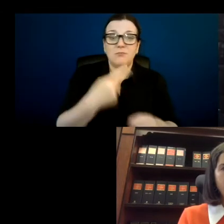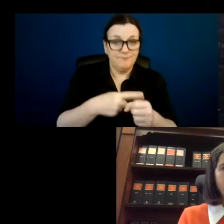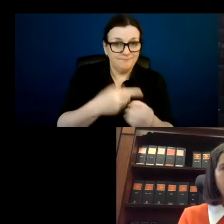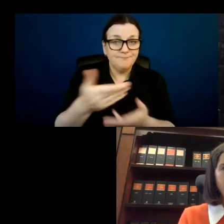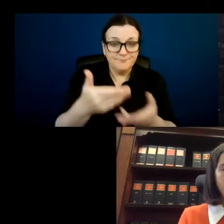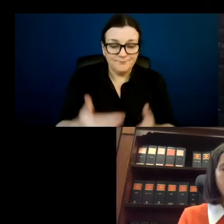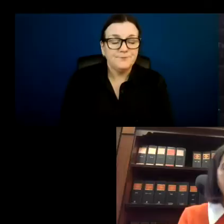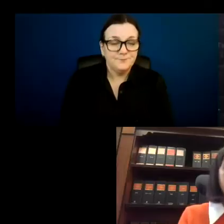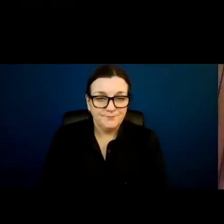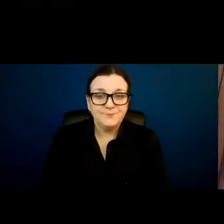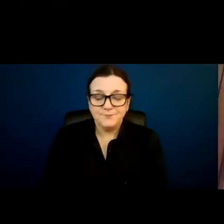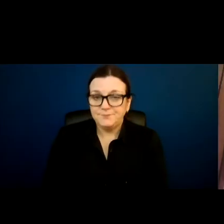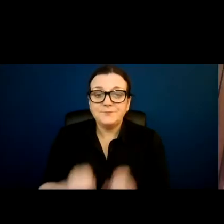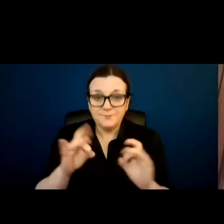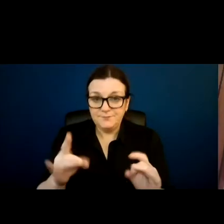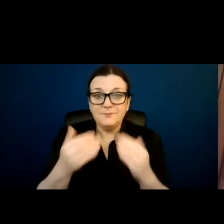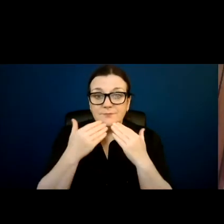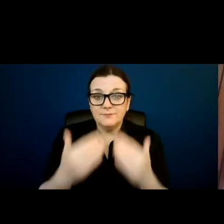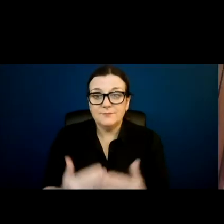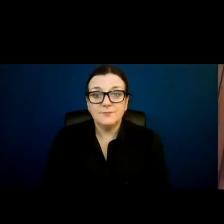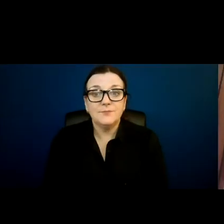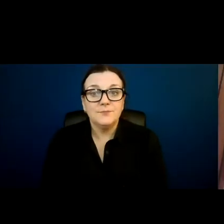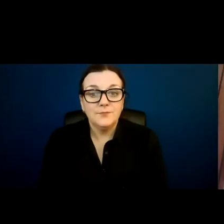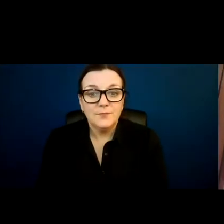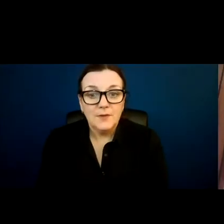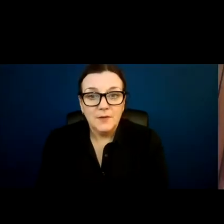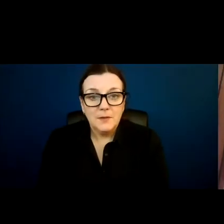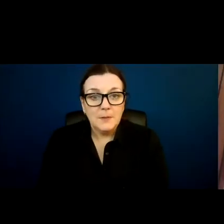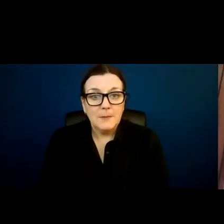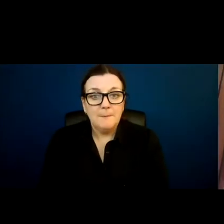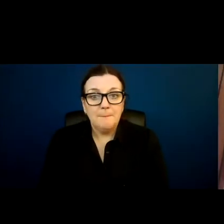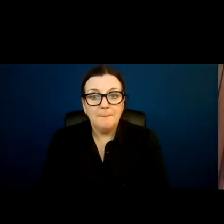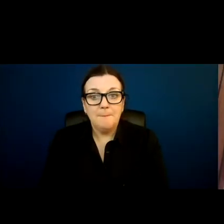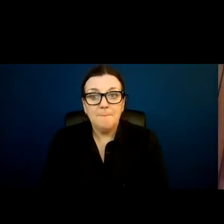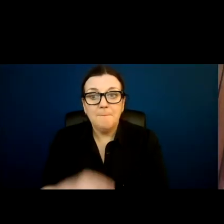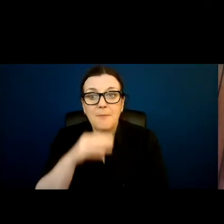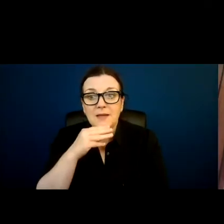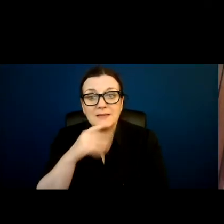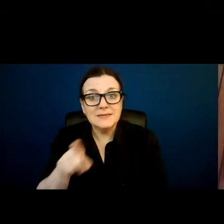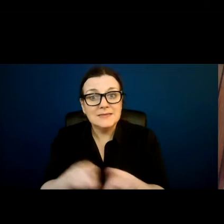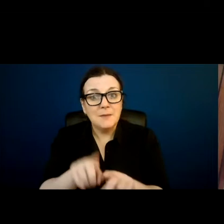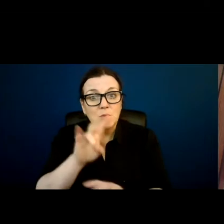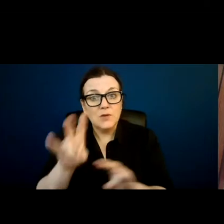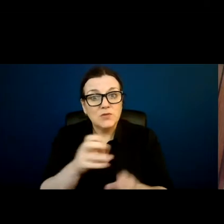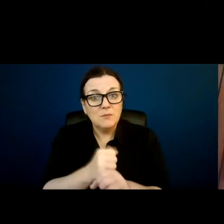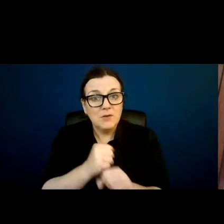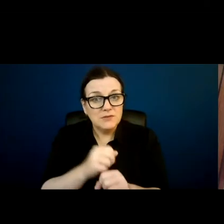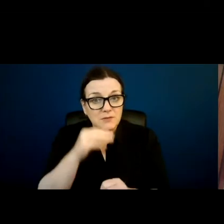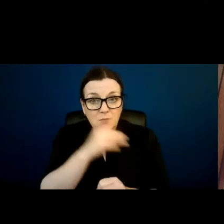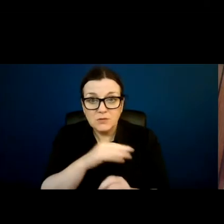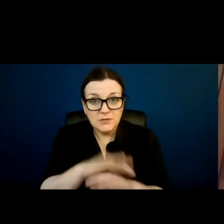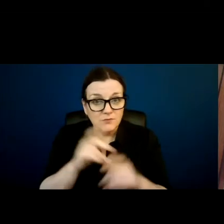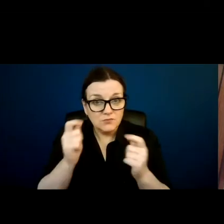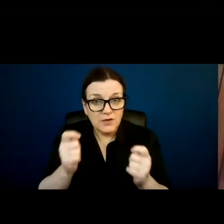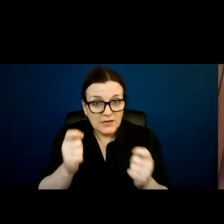OK, thank you. And Michael, can I put the same question to you, please, in terms of the importance of training? And